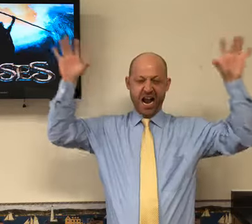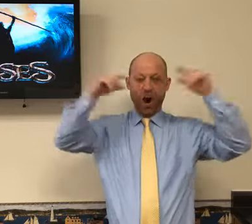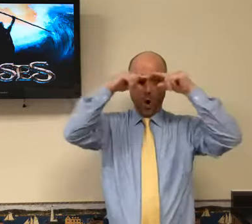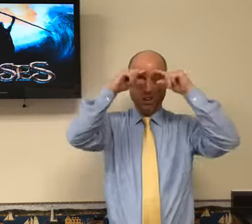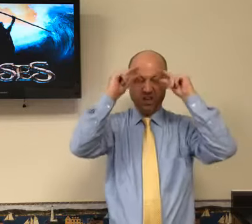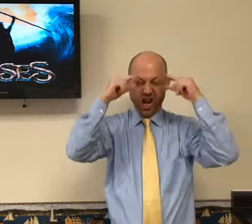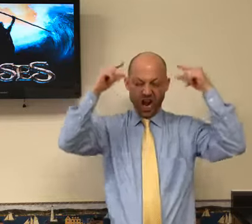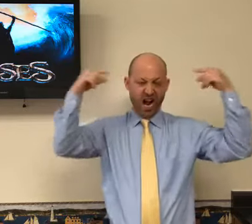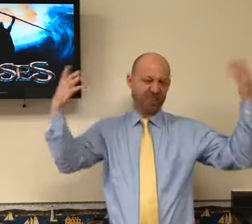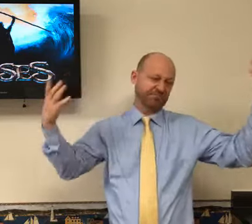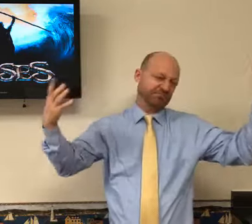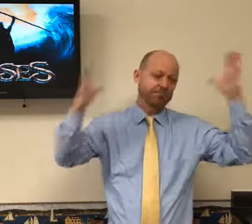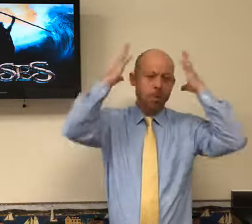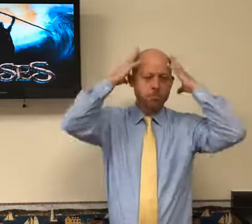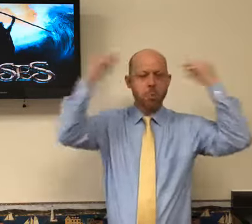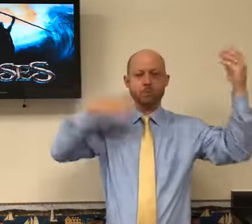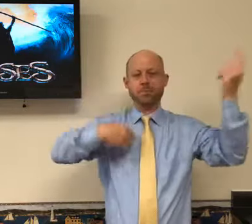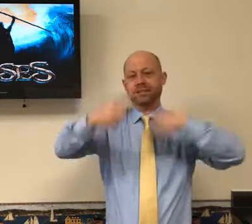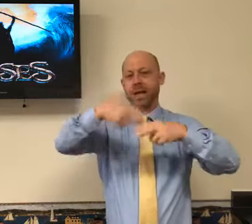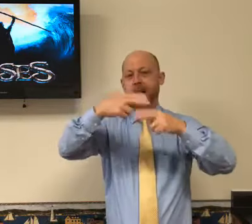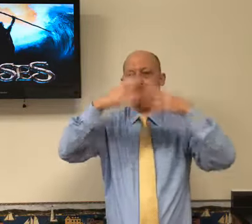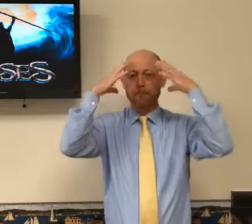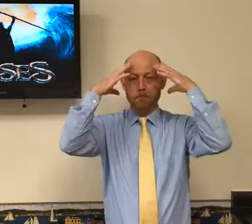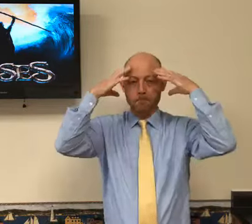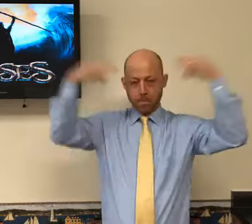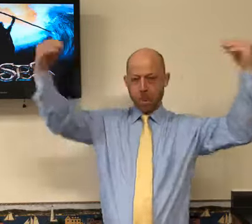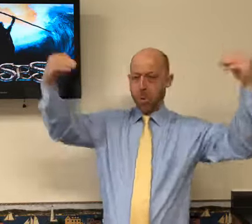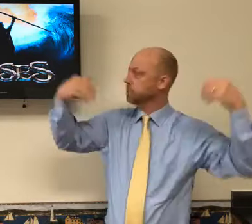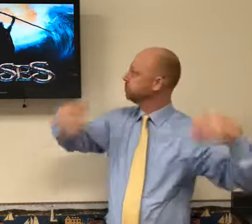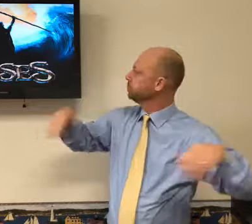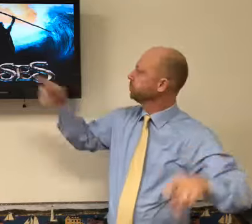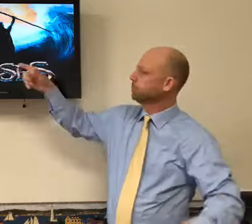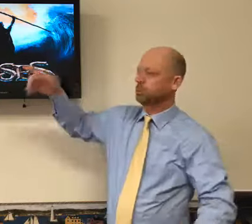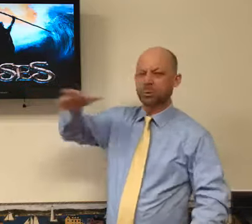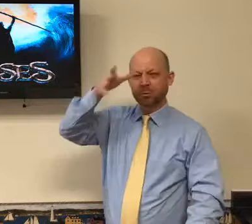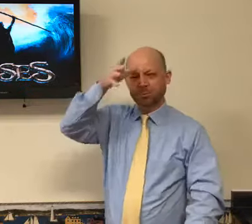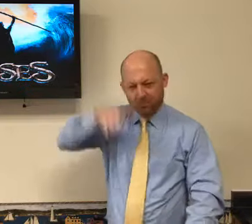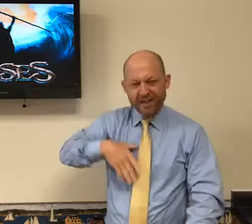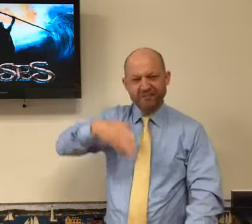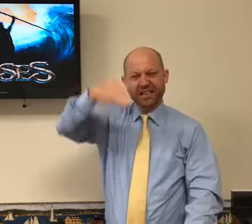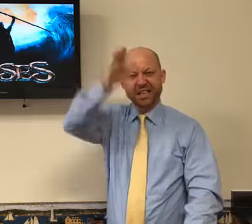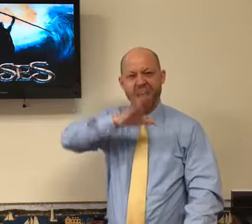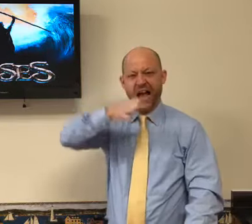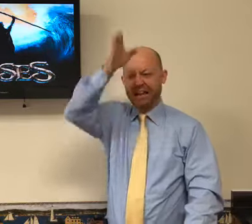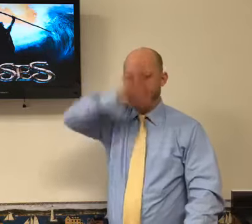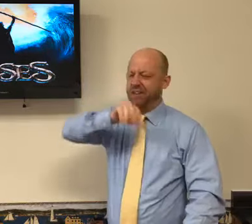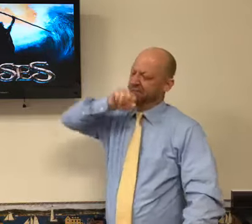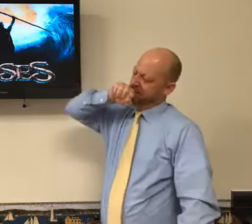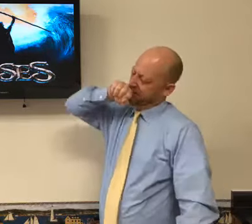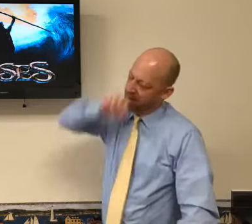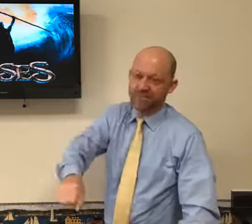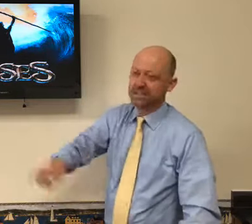long wavy hair, crazy hair, shaggy eyebrows. I don't know why but this is his name, Moses.